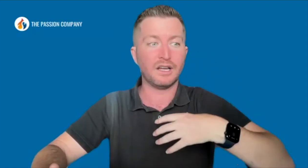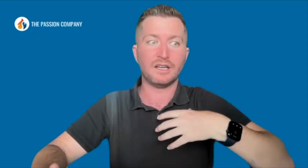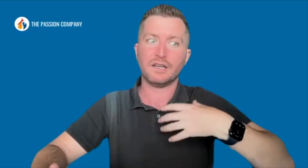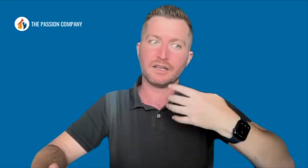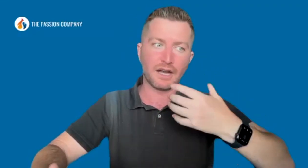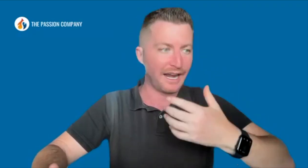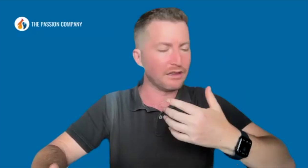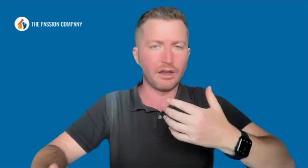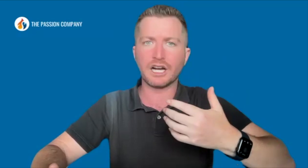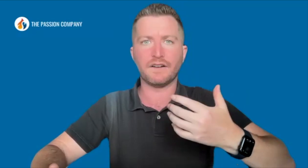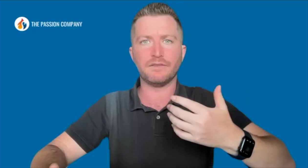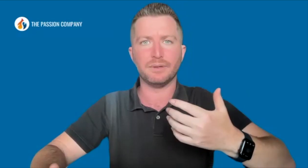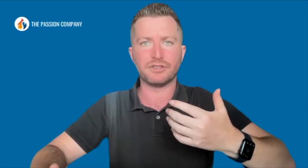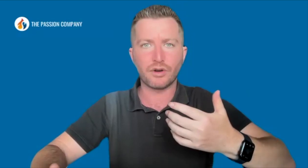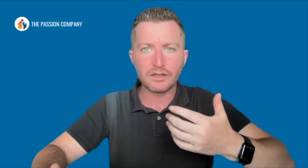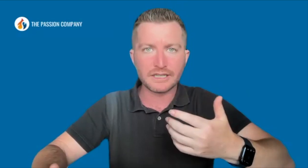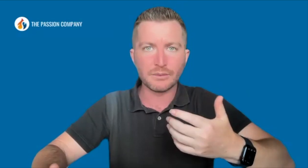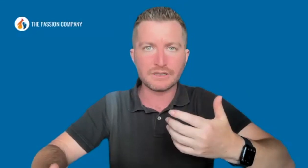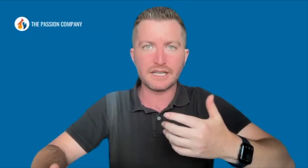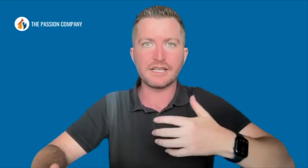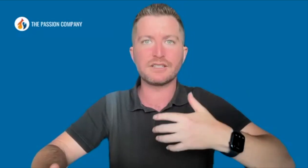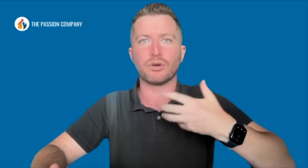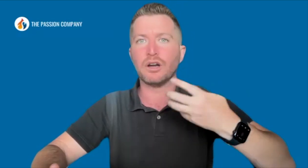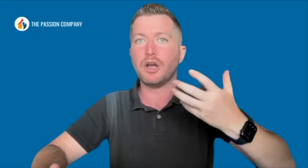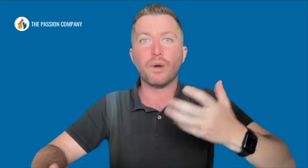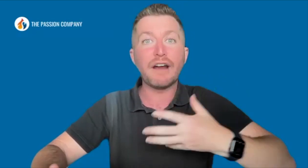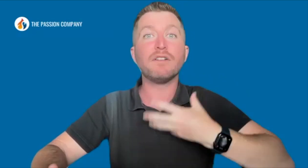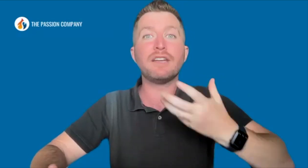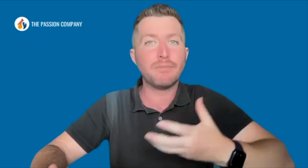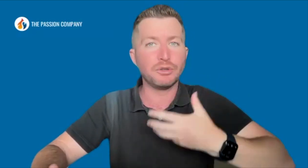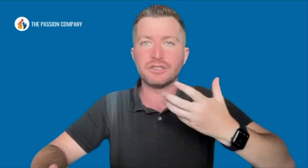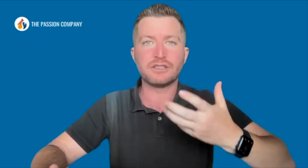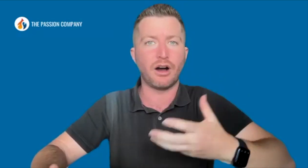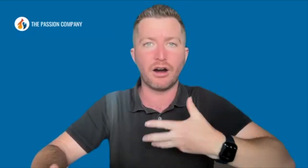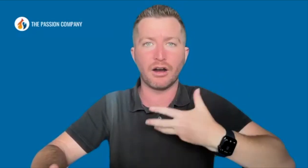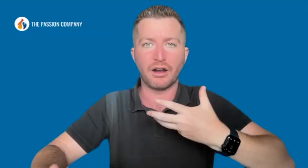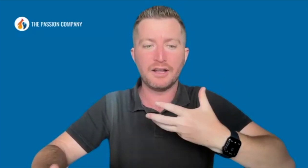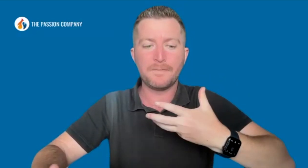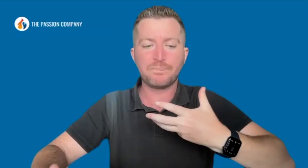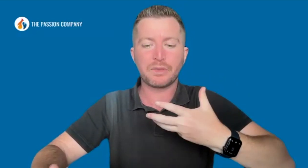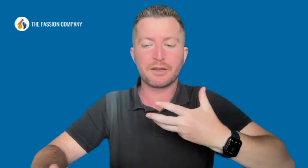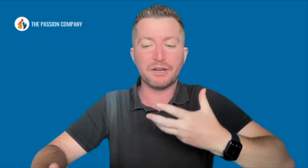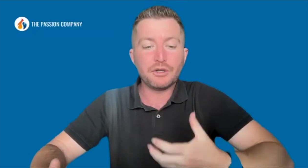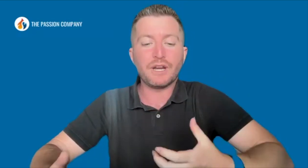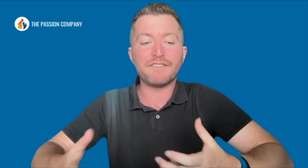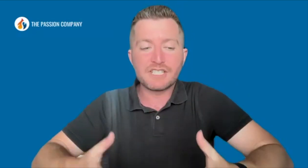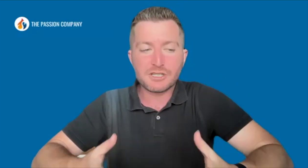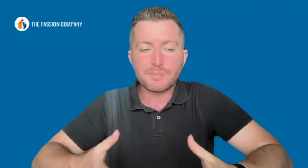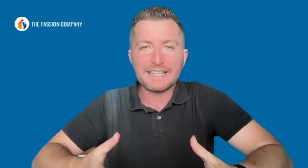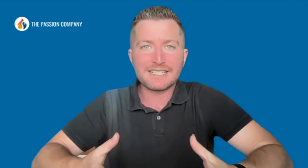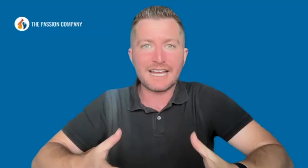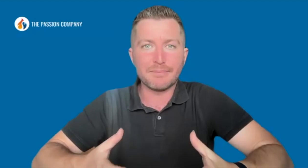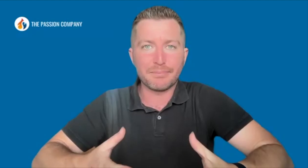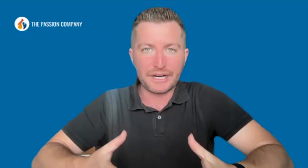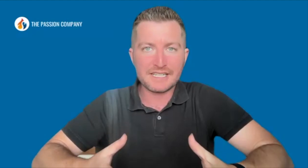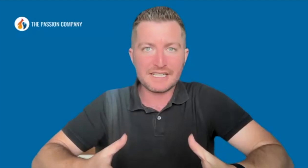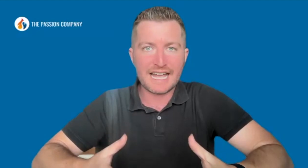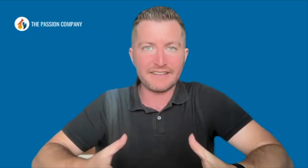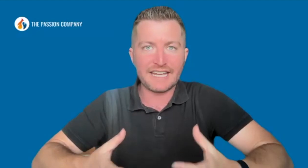god, how long have I been struggling with this, or whatever the emotions are. But if you can have a space that embraces that, that